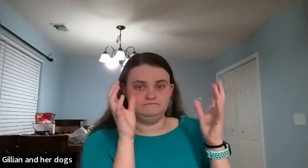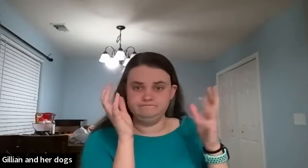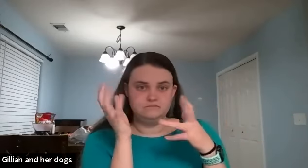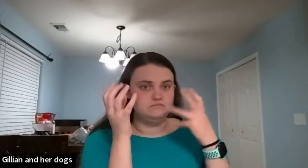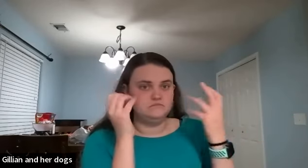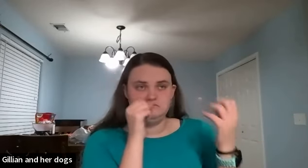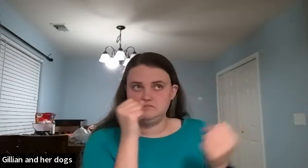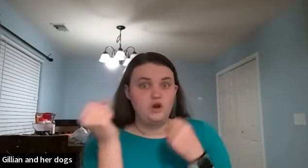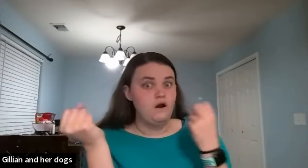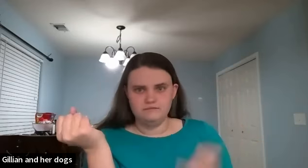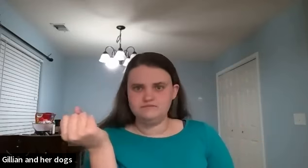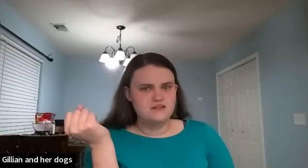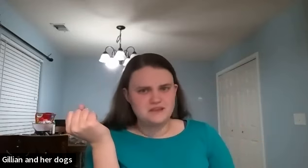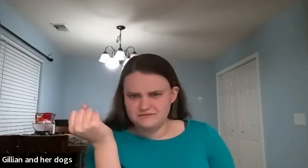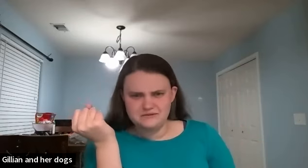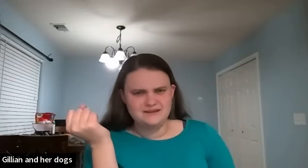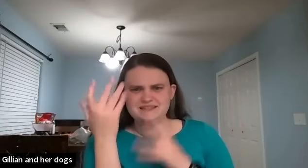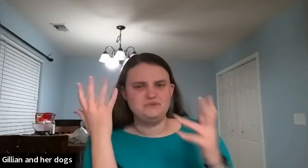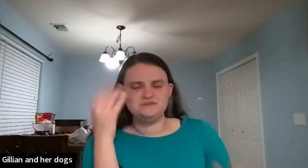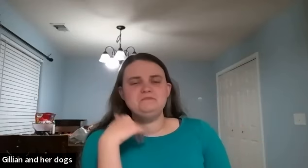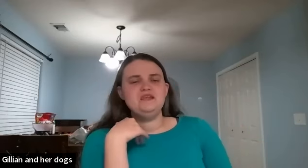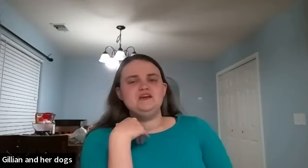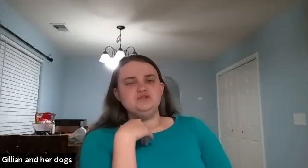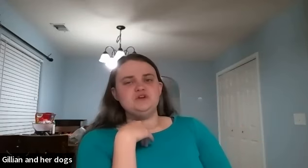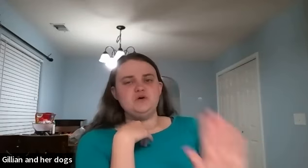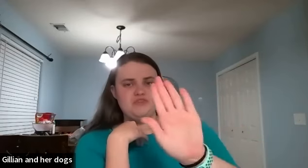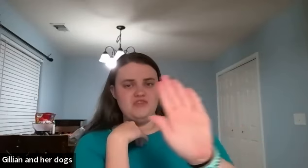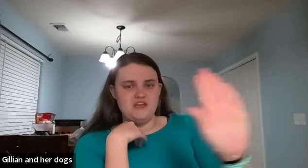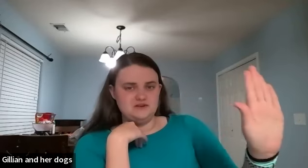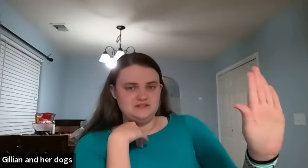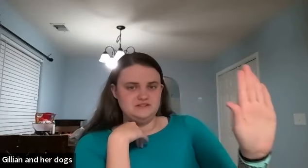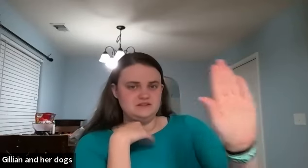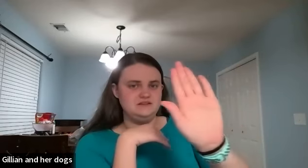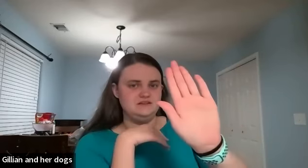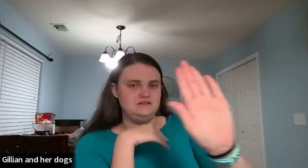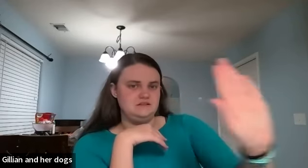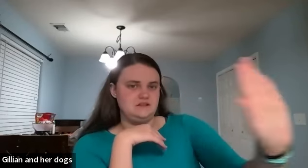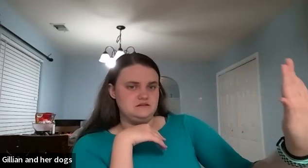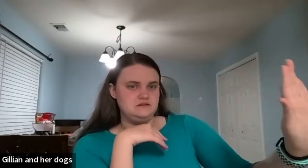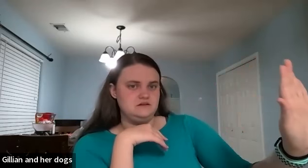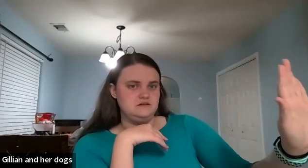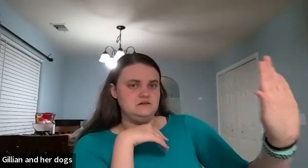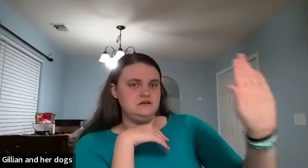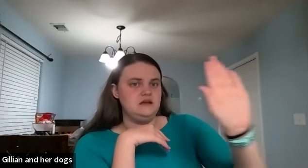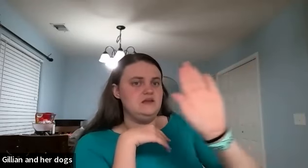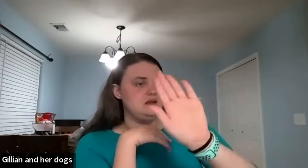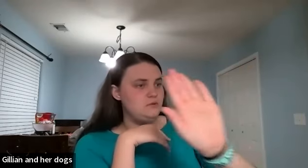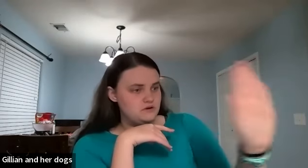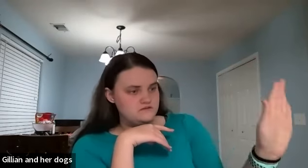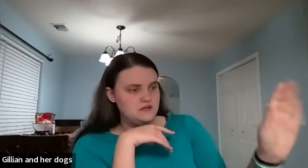car you try and think of examples you would go theirs theirs and the important thing